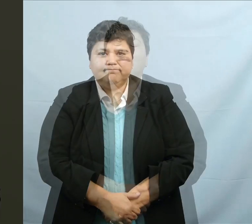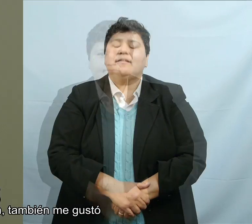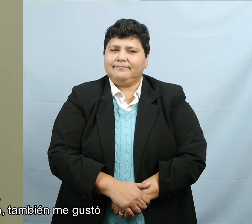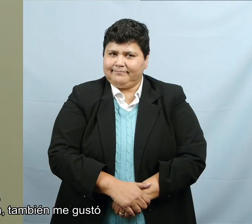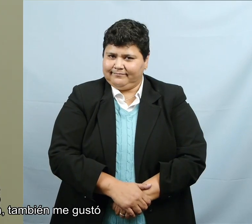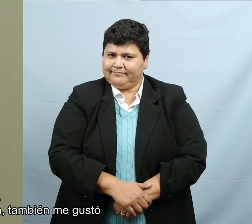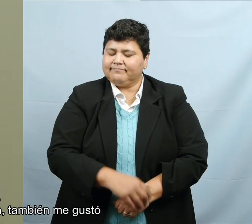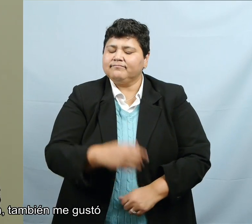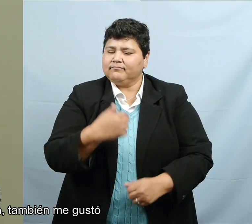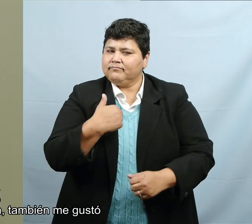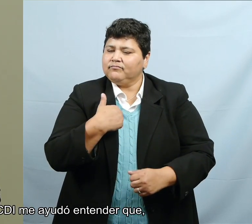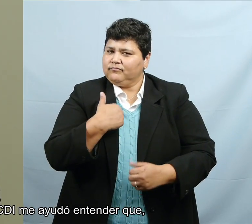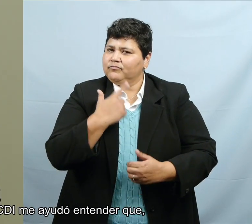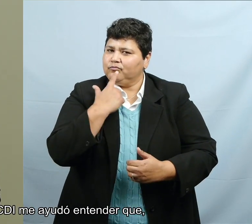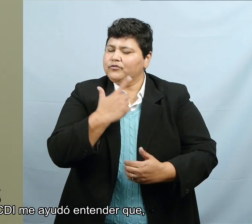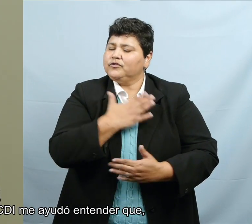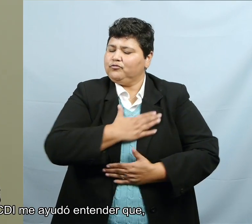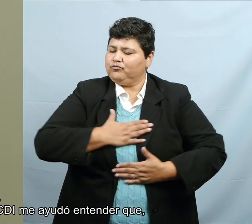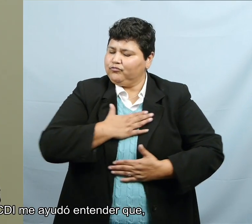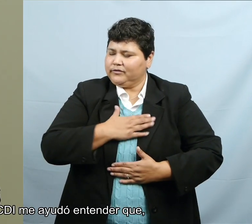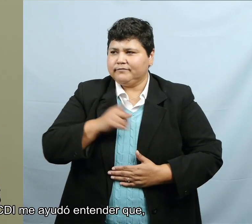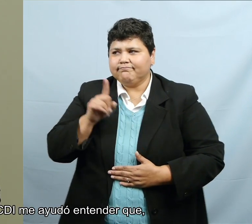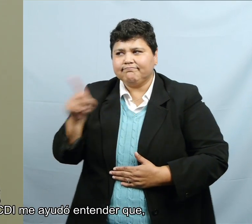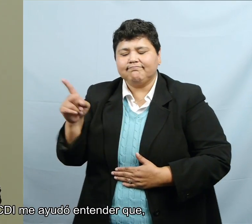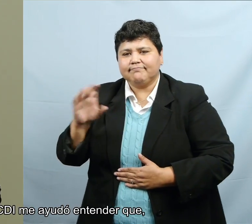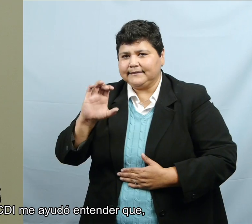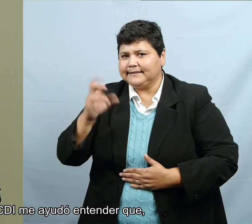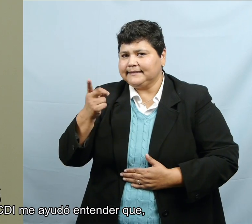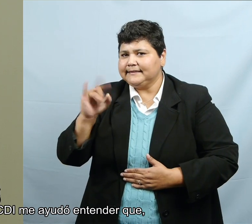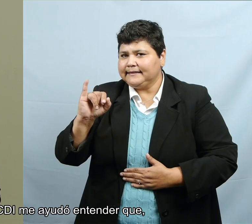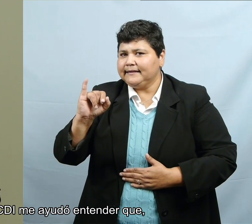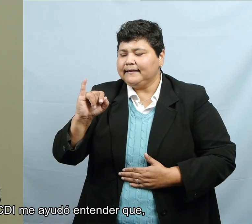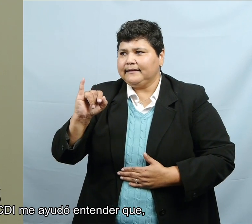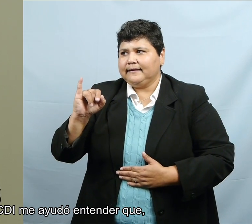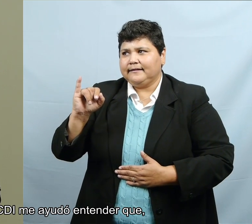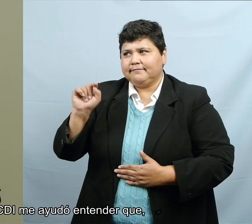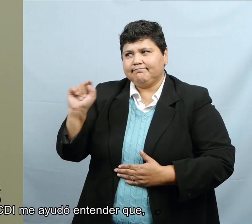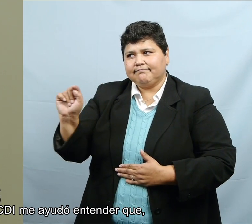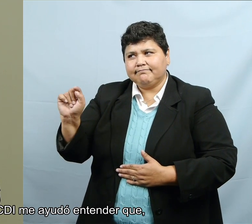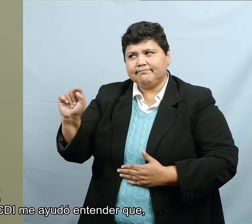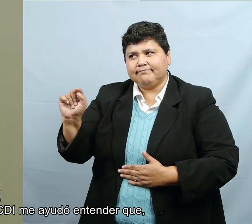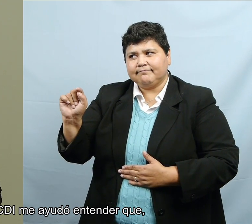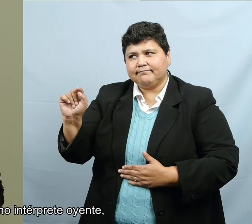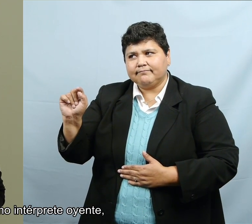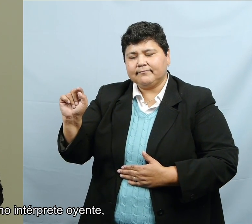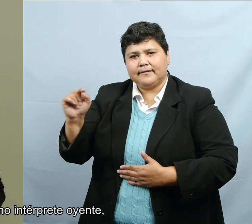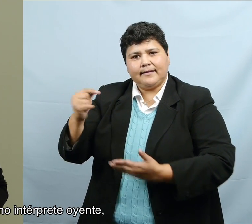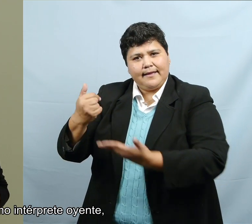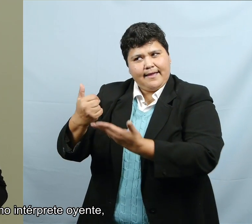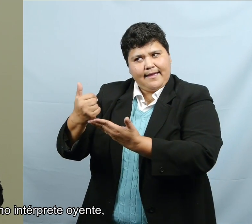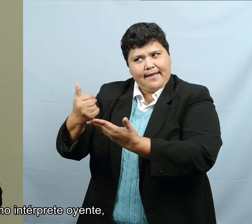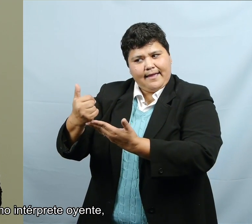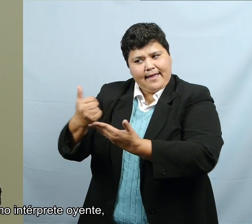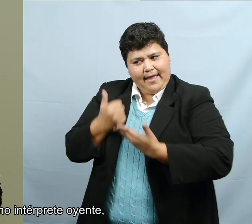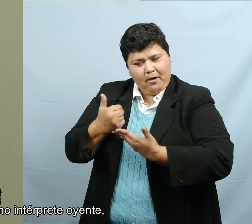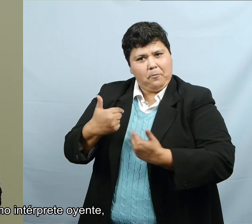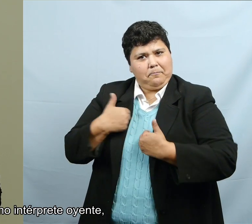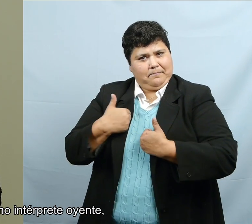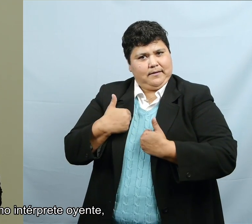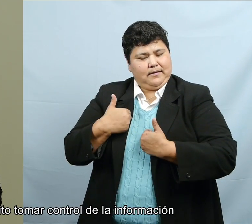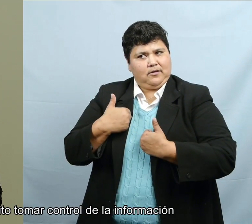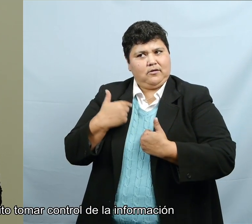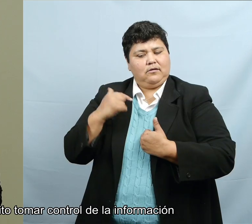Oh, I also did appreciate when the CDI helped me to realize that as the hearing